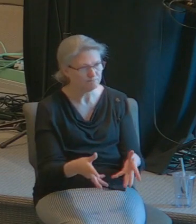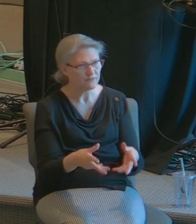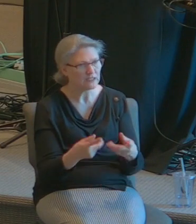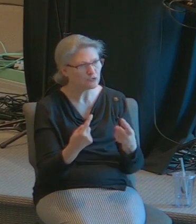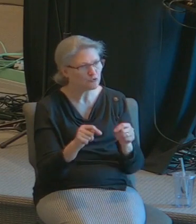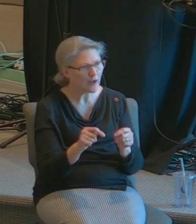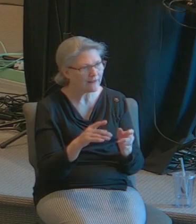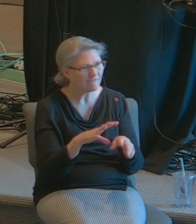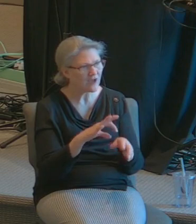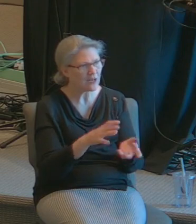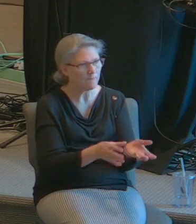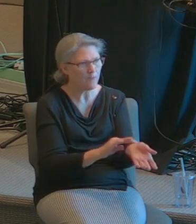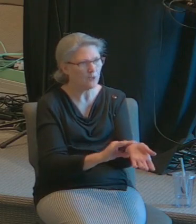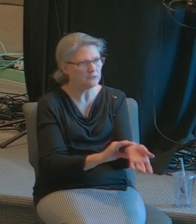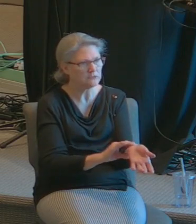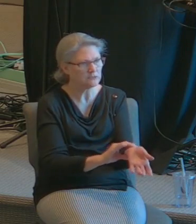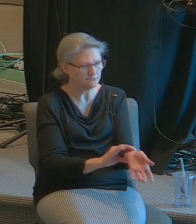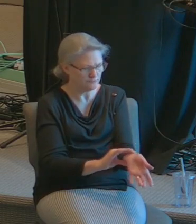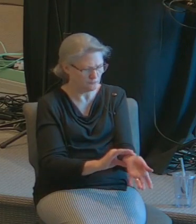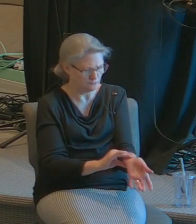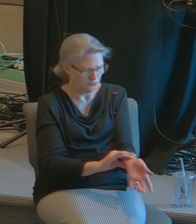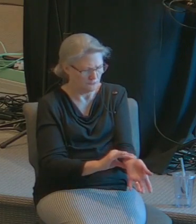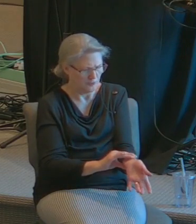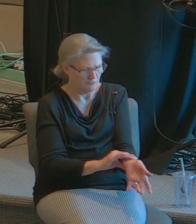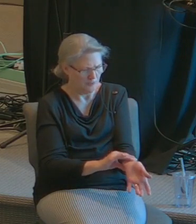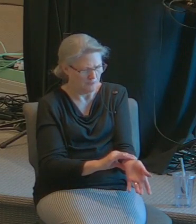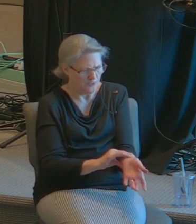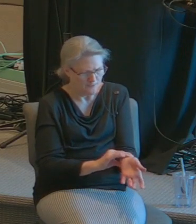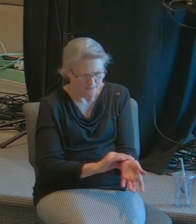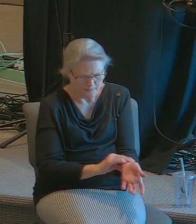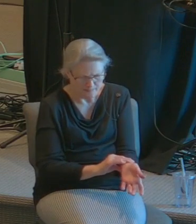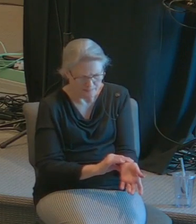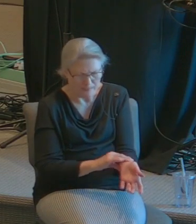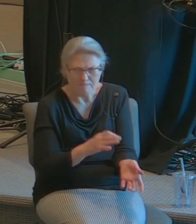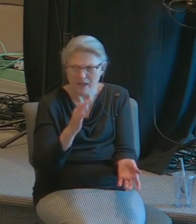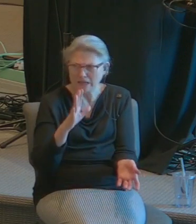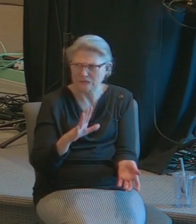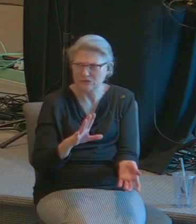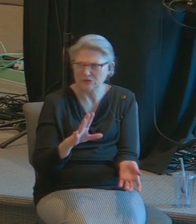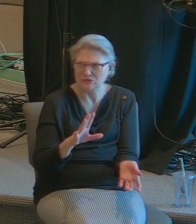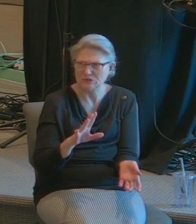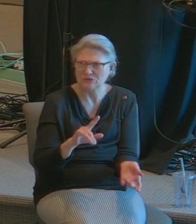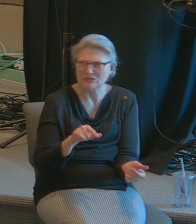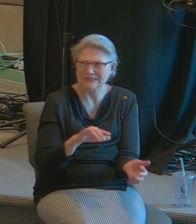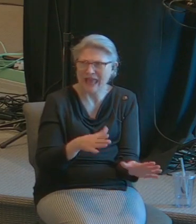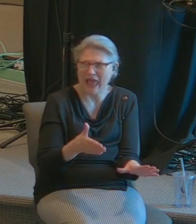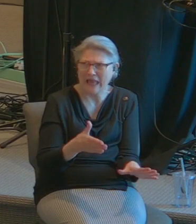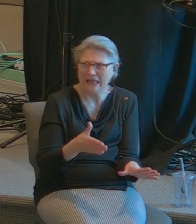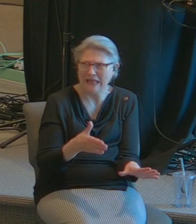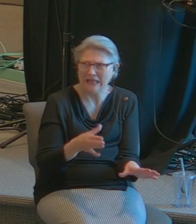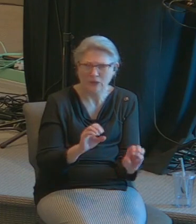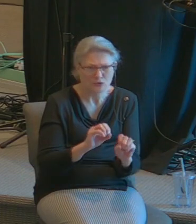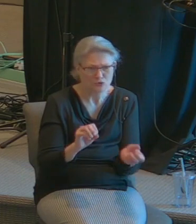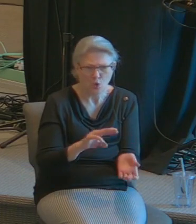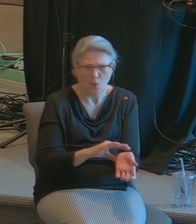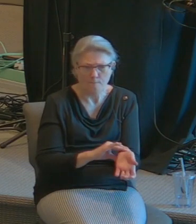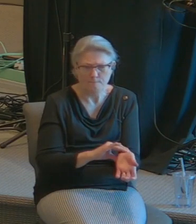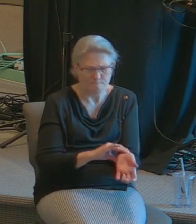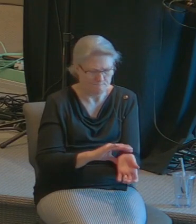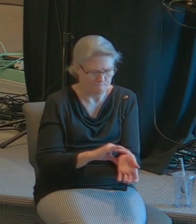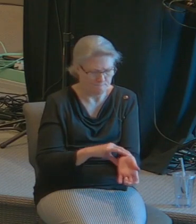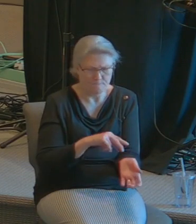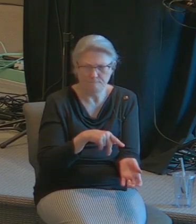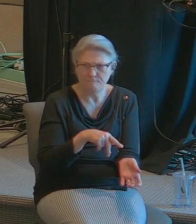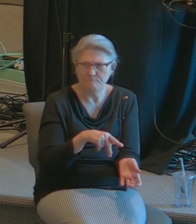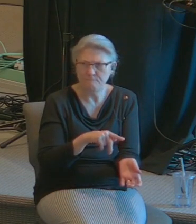tried to find a pulse and they looked at the pastor and said pastor she's dead there